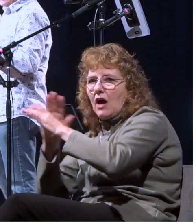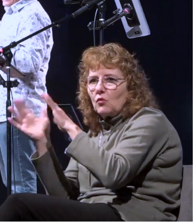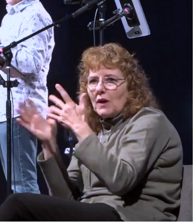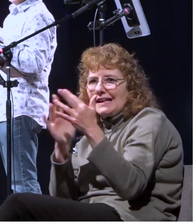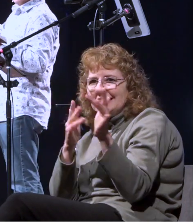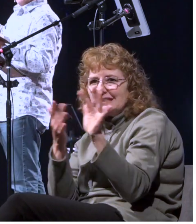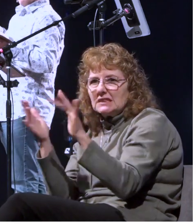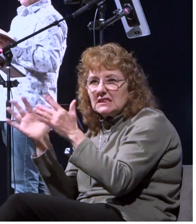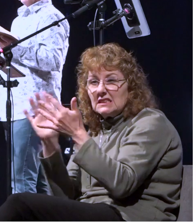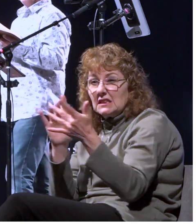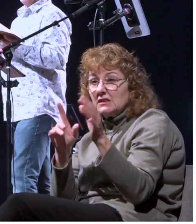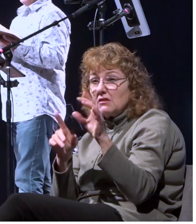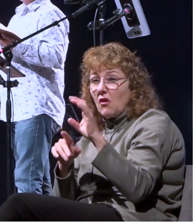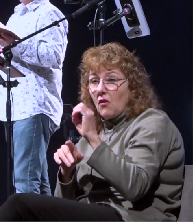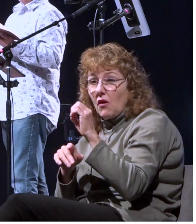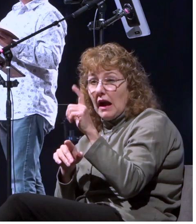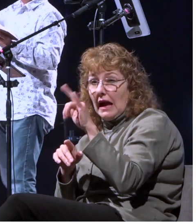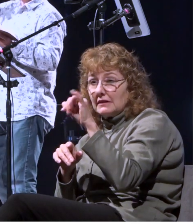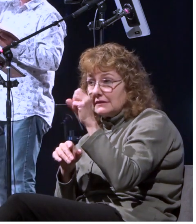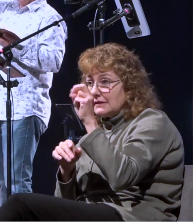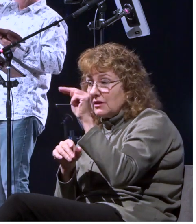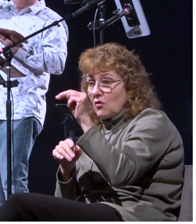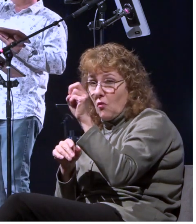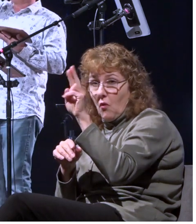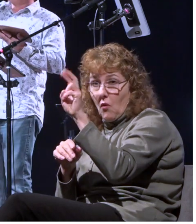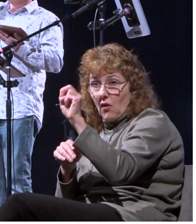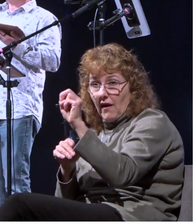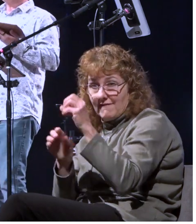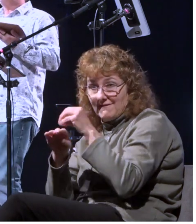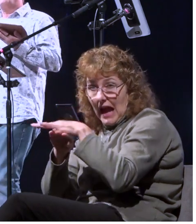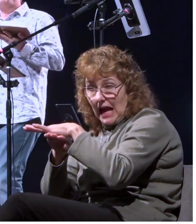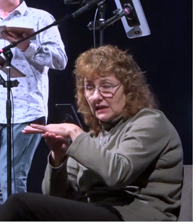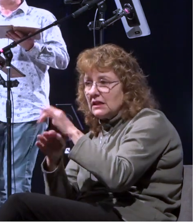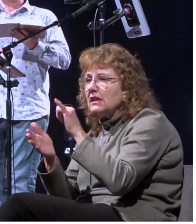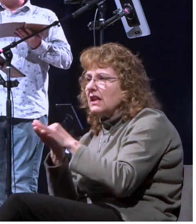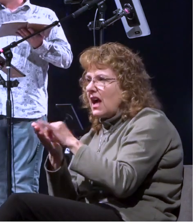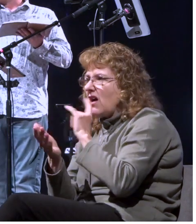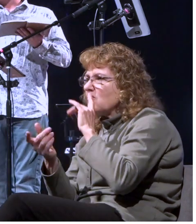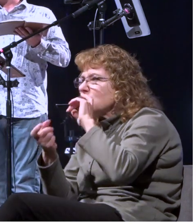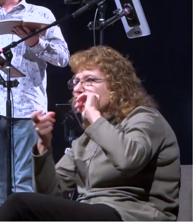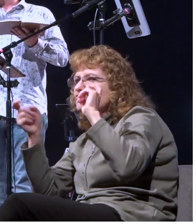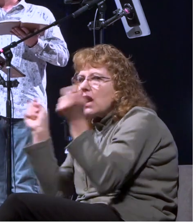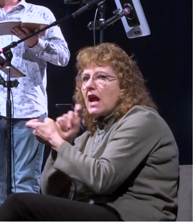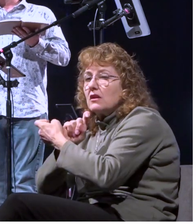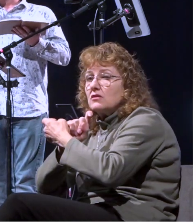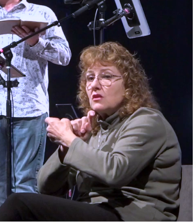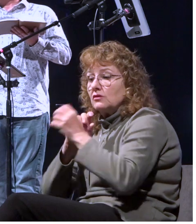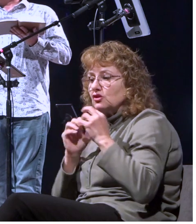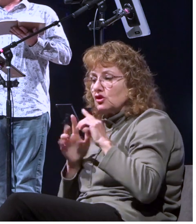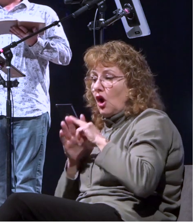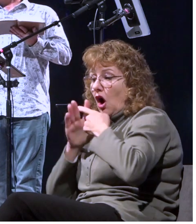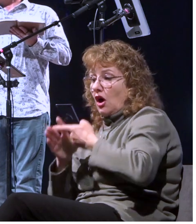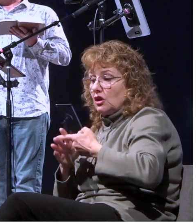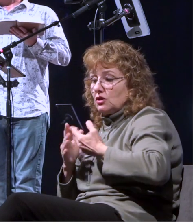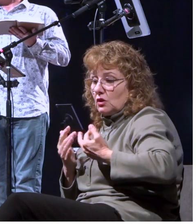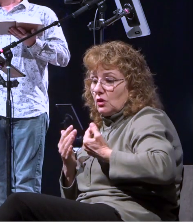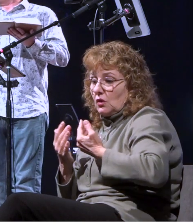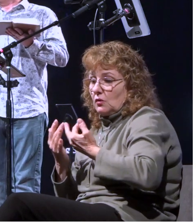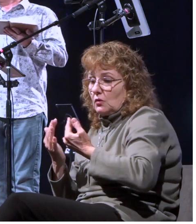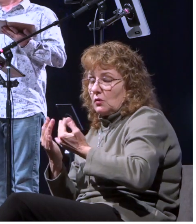the elsinore effect and so we knew a the the winds would be blowing up slow during the daytime but but